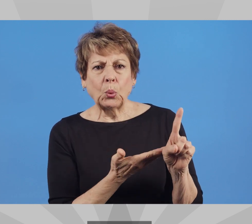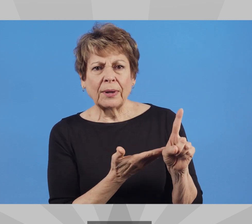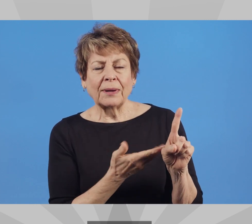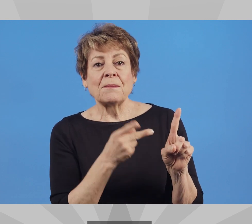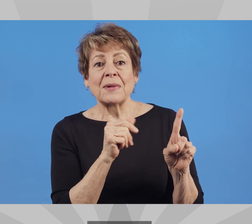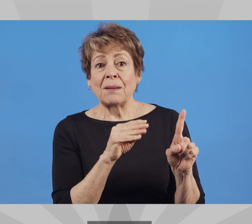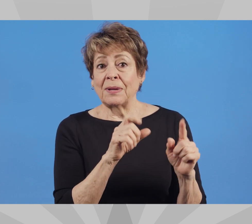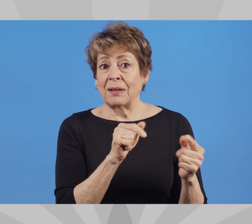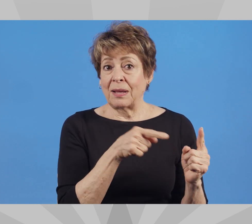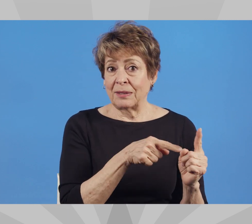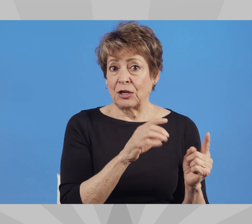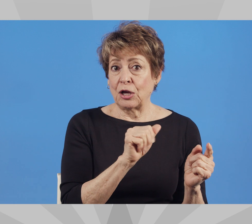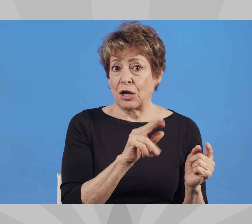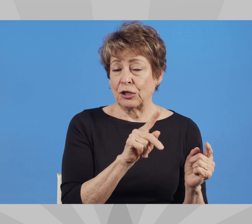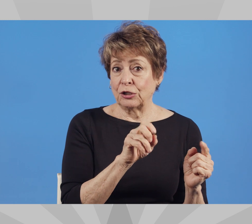Biography